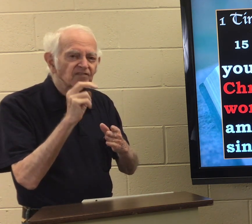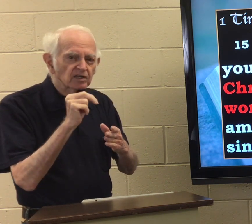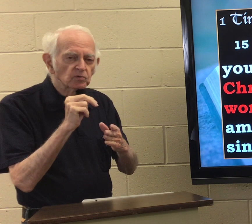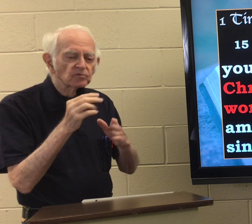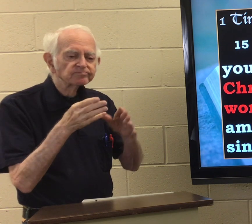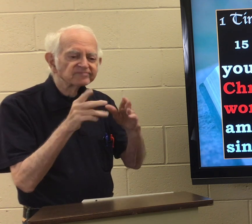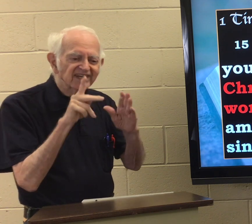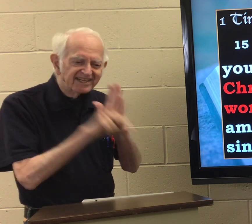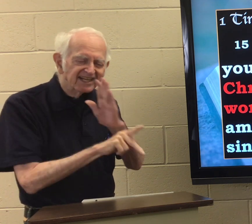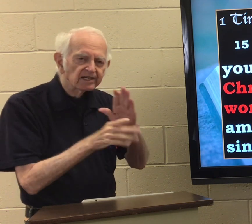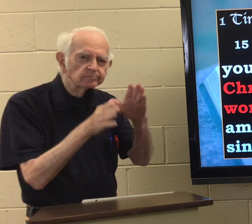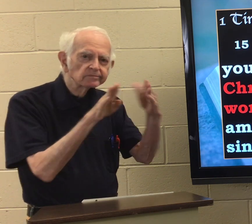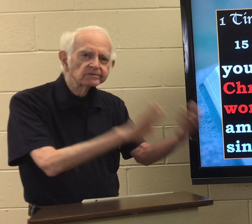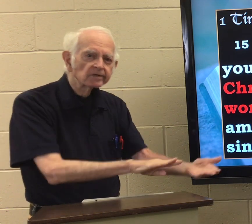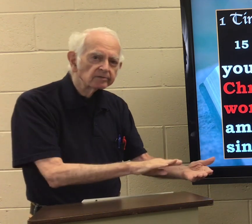Some even were killed.